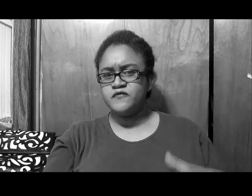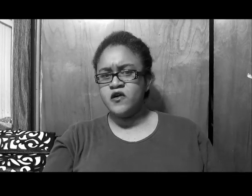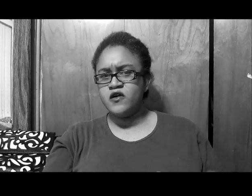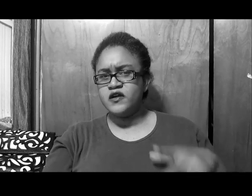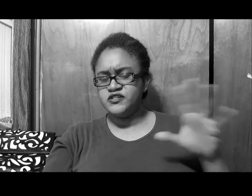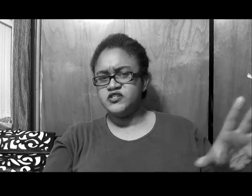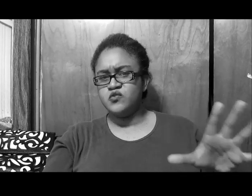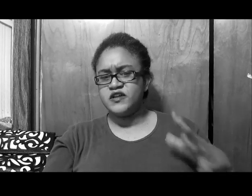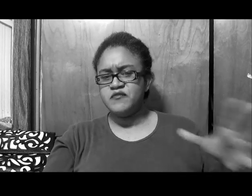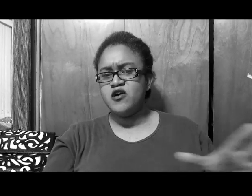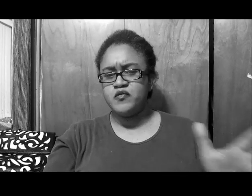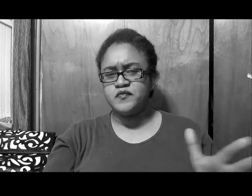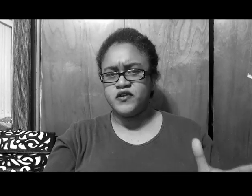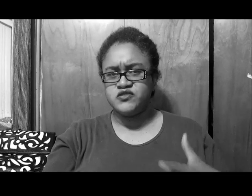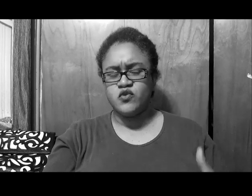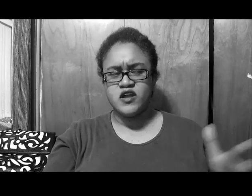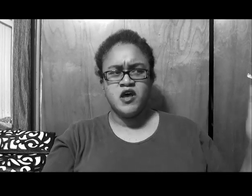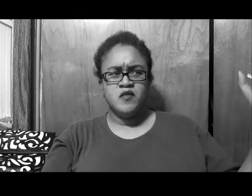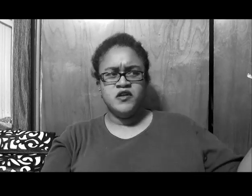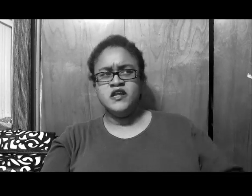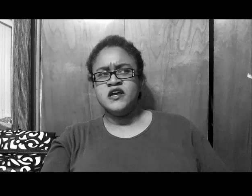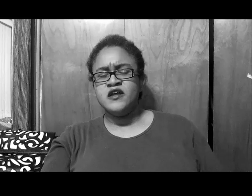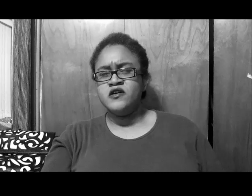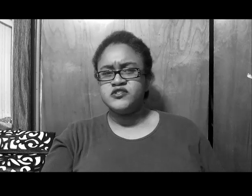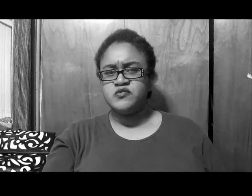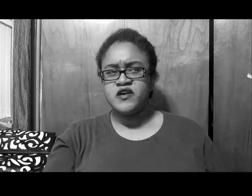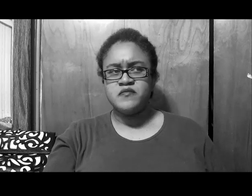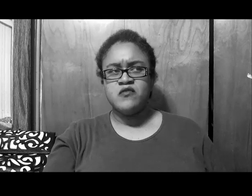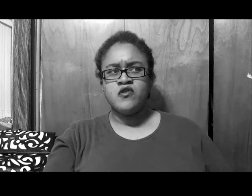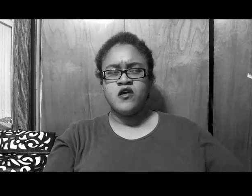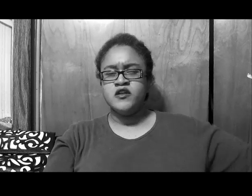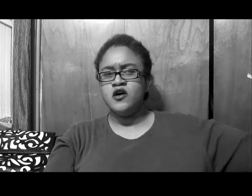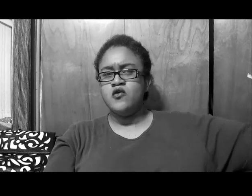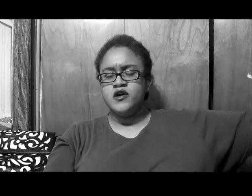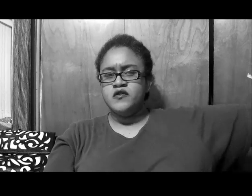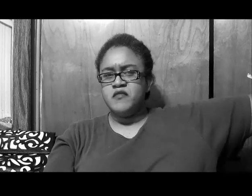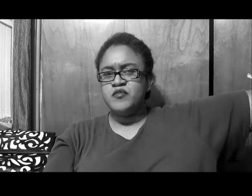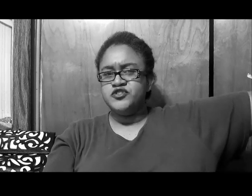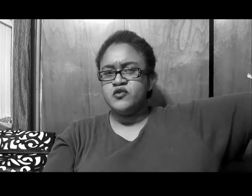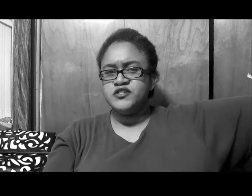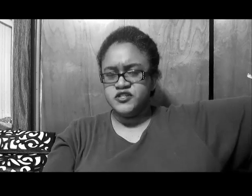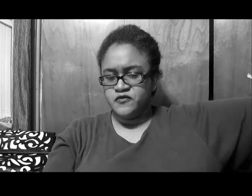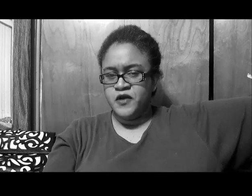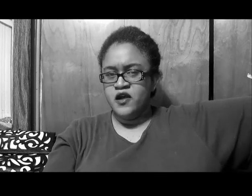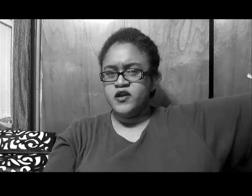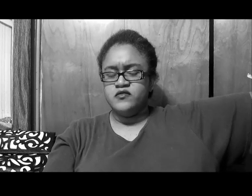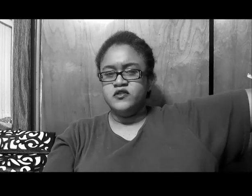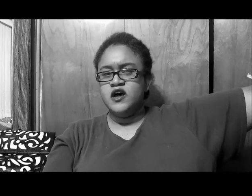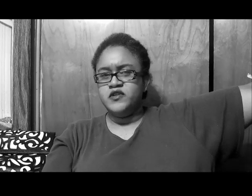referring, this is one, I'm all over the place of random, but Nene got nervous to bring up, now, we already know, Mama Joyce is a very lovely,